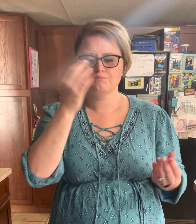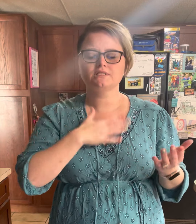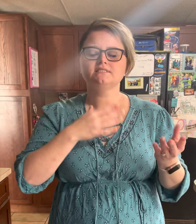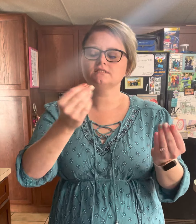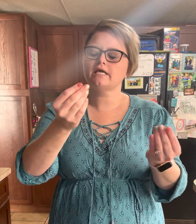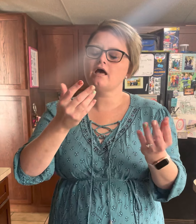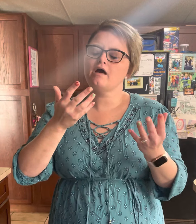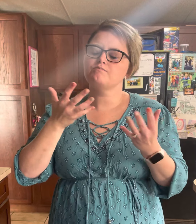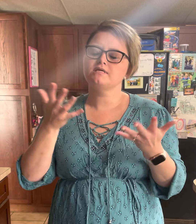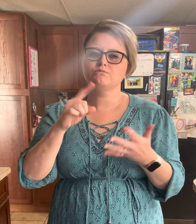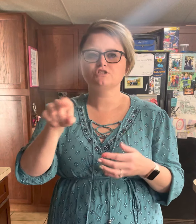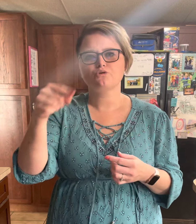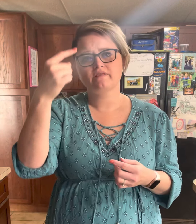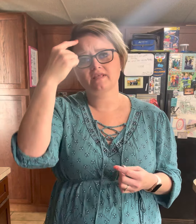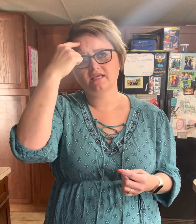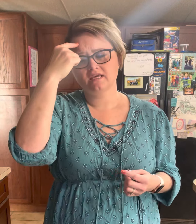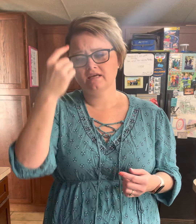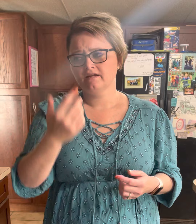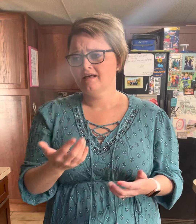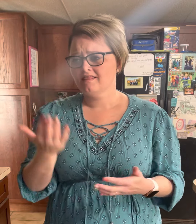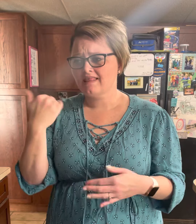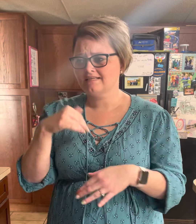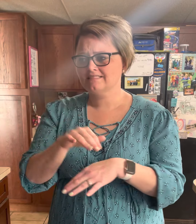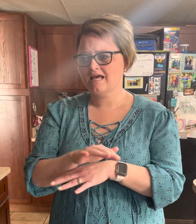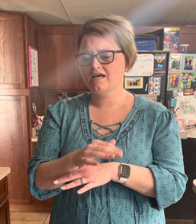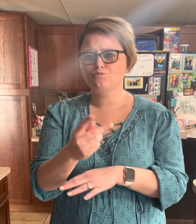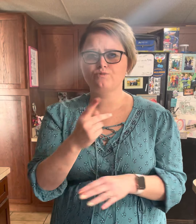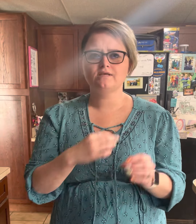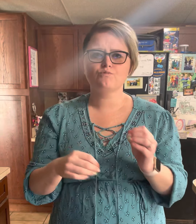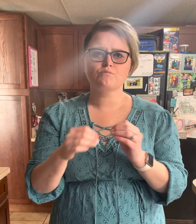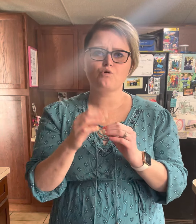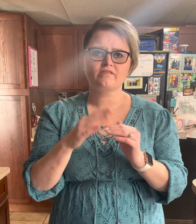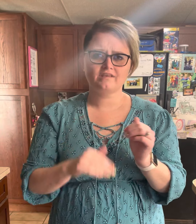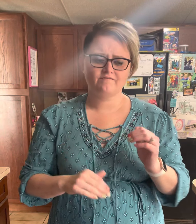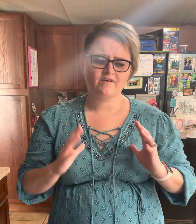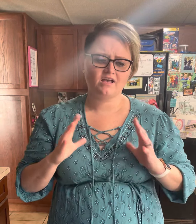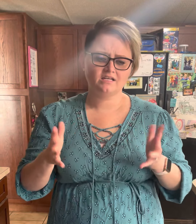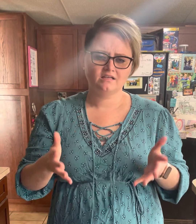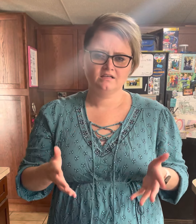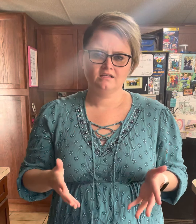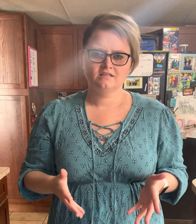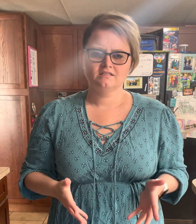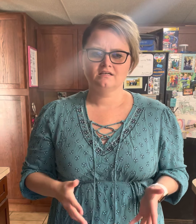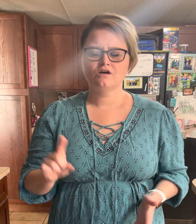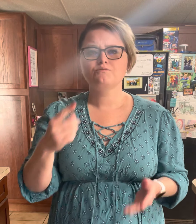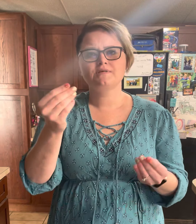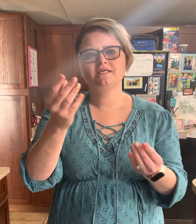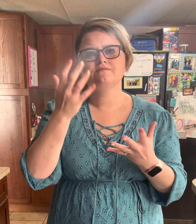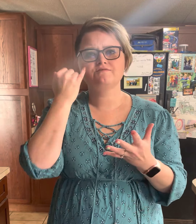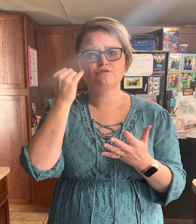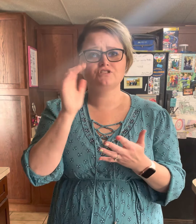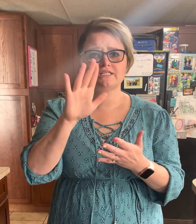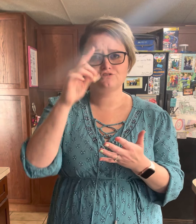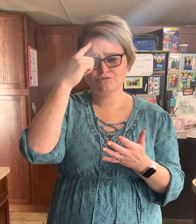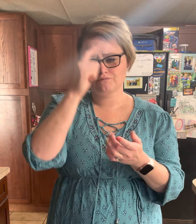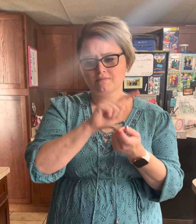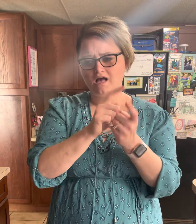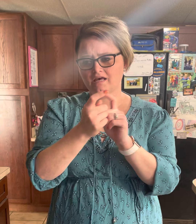please tell me what you're thinking Last night we were more than fine, just tell me if you change your mind